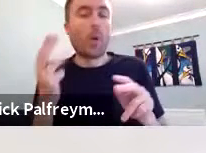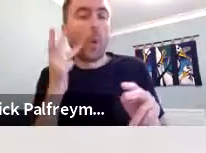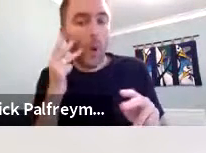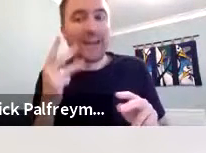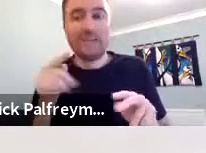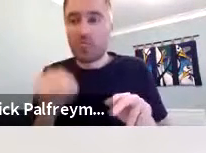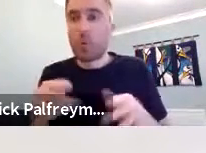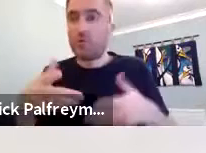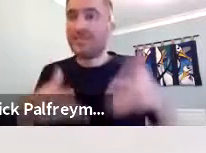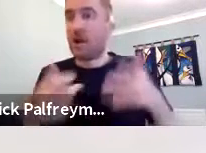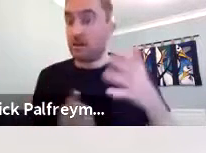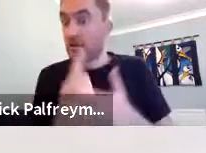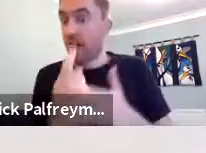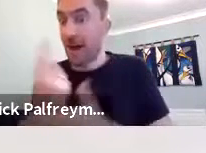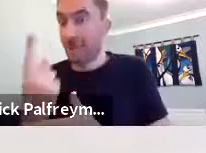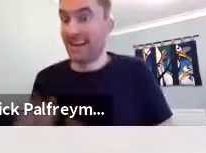it.